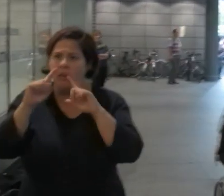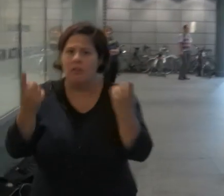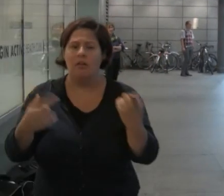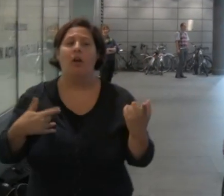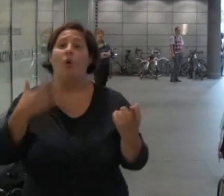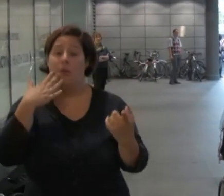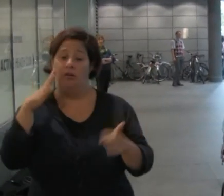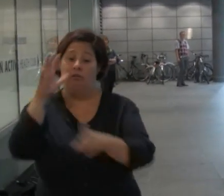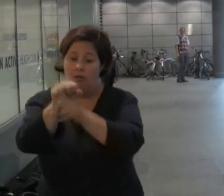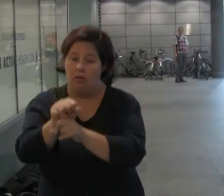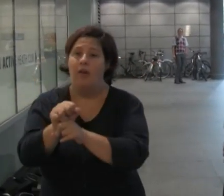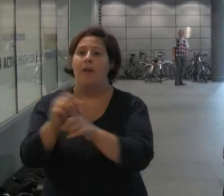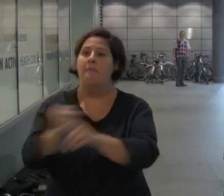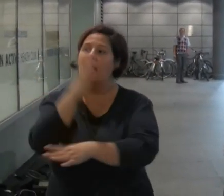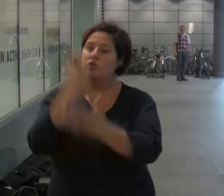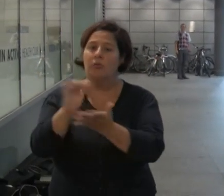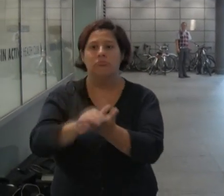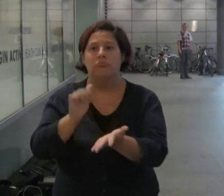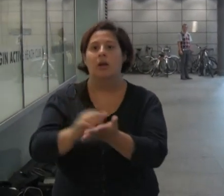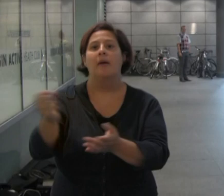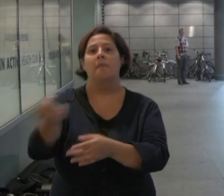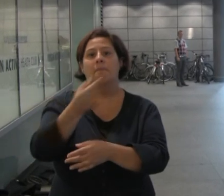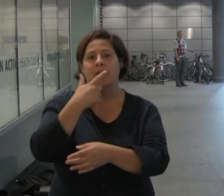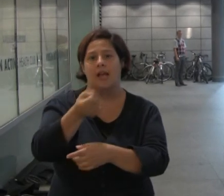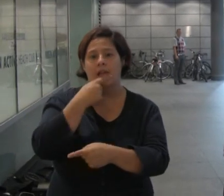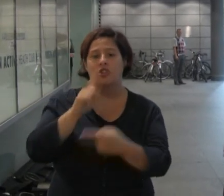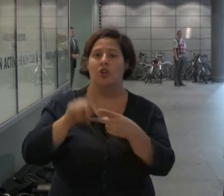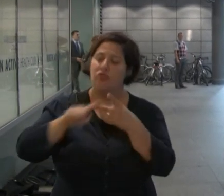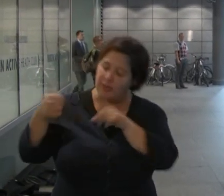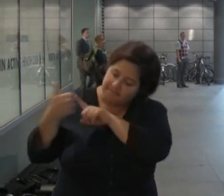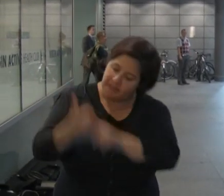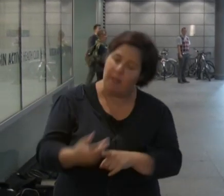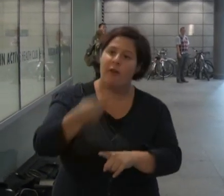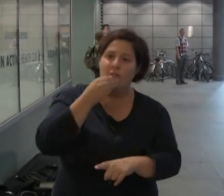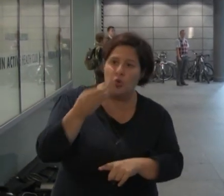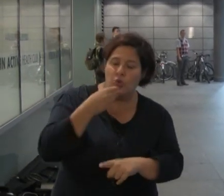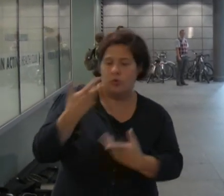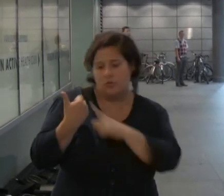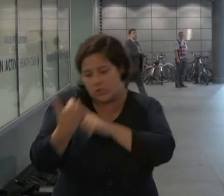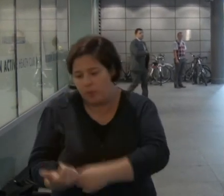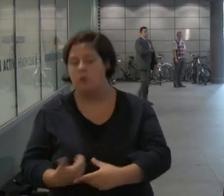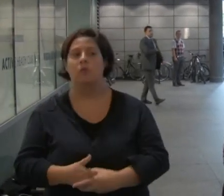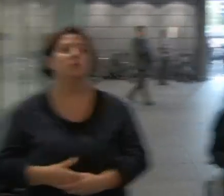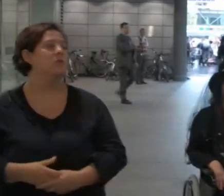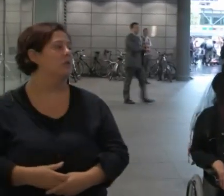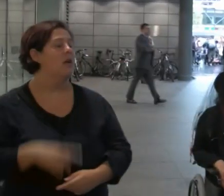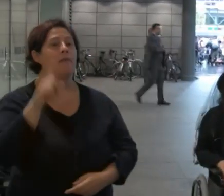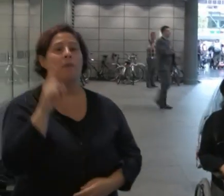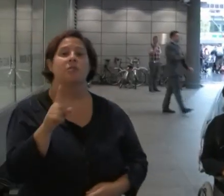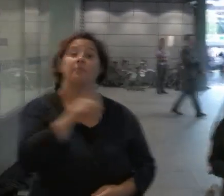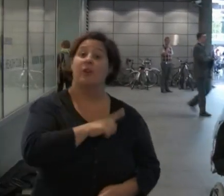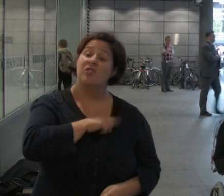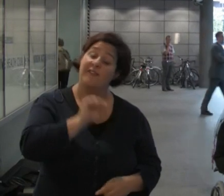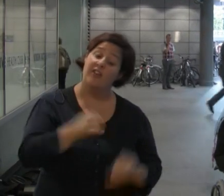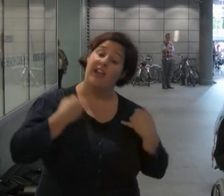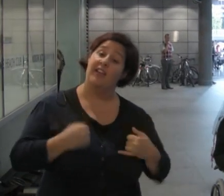did, they ensured she got the appropriate medication from the doctor and tried to help her with food and other support. However, due to the